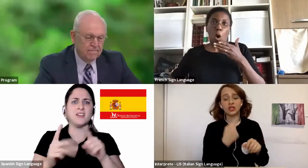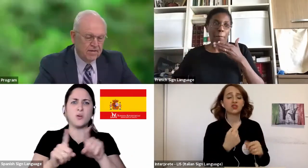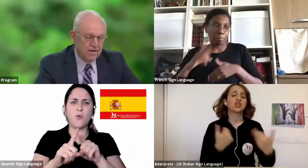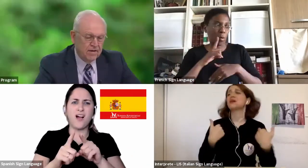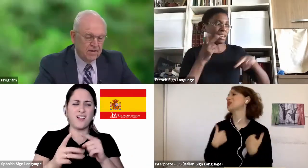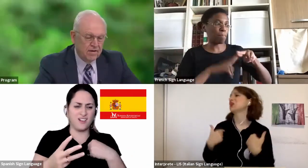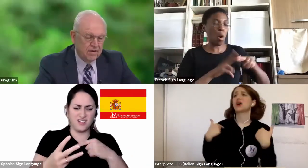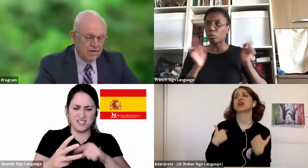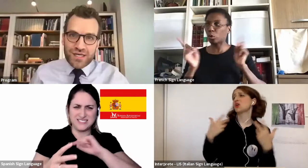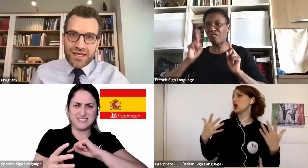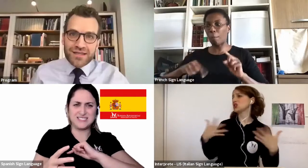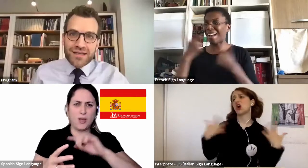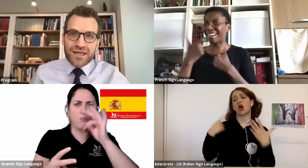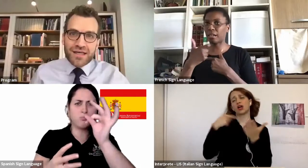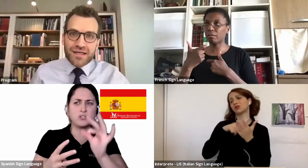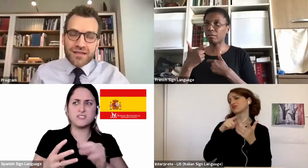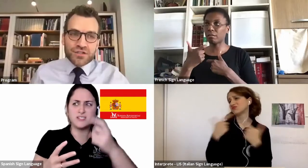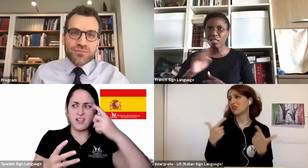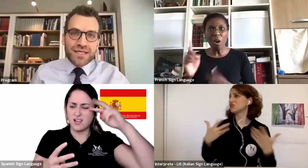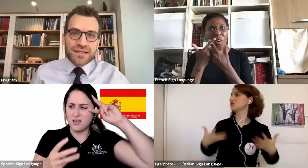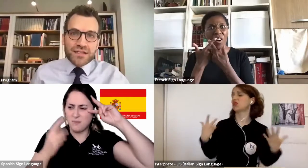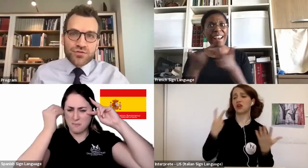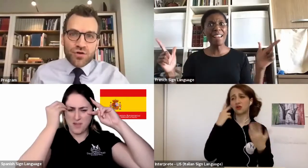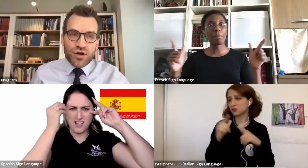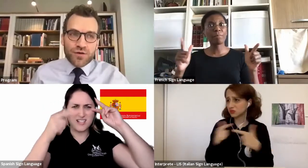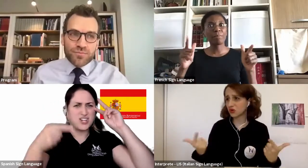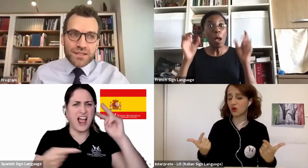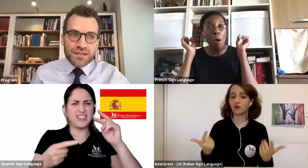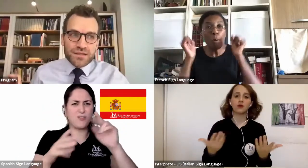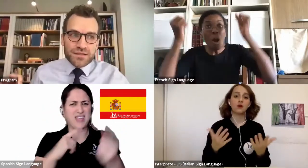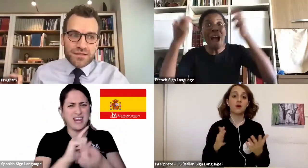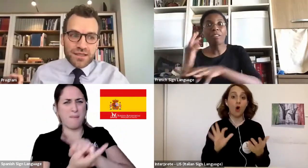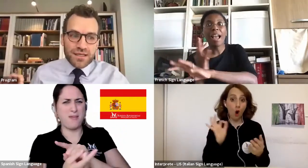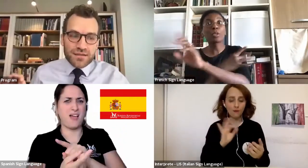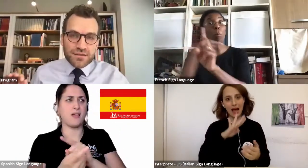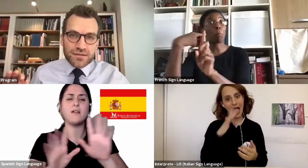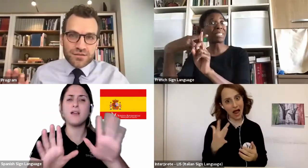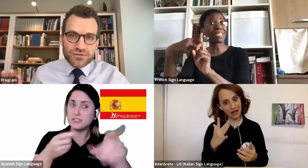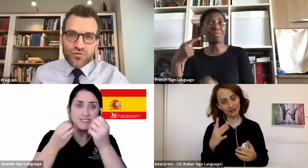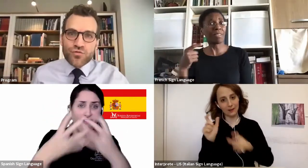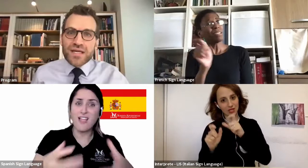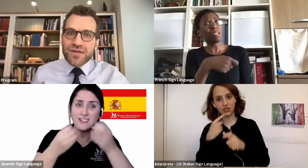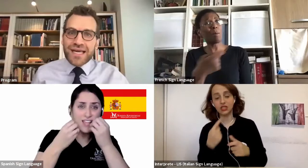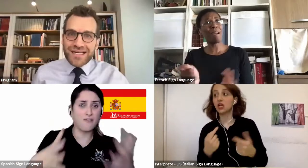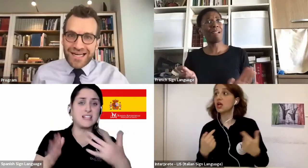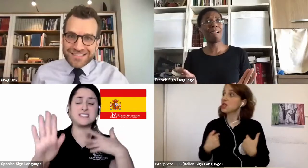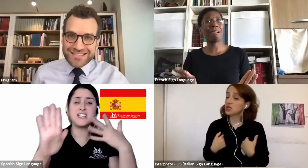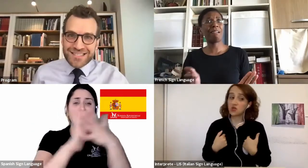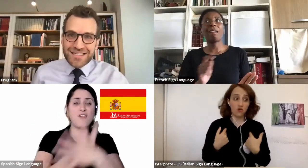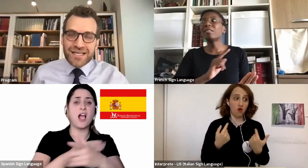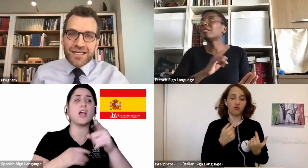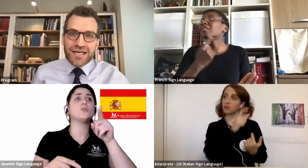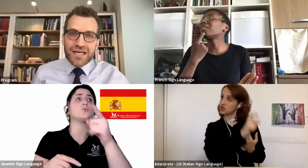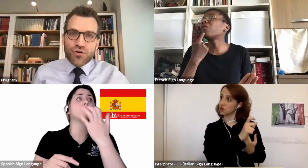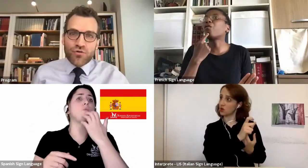And that's perfectly okay. It doesn't mean that you are sort of grieving any less